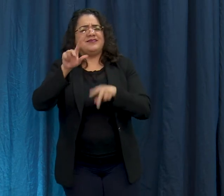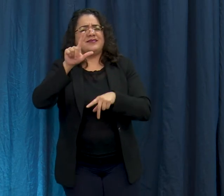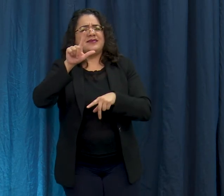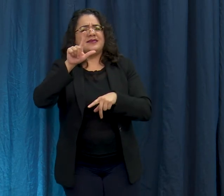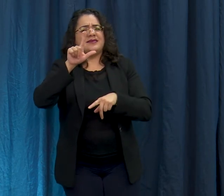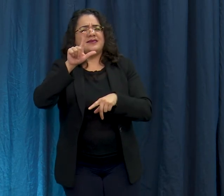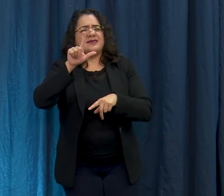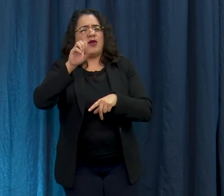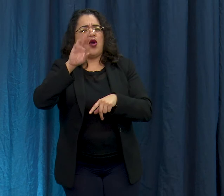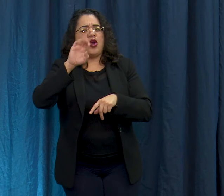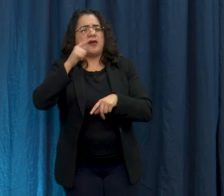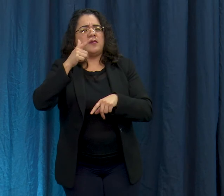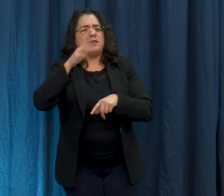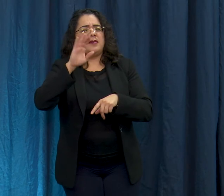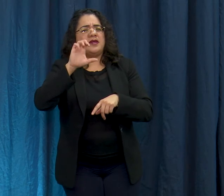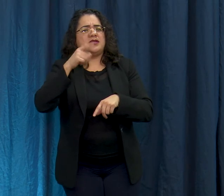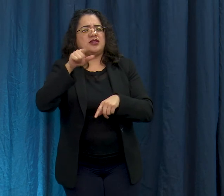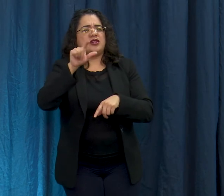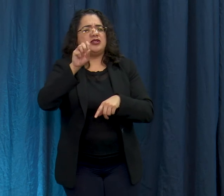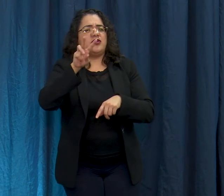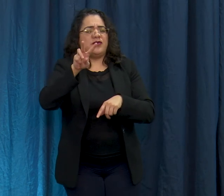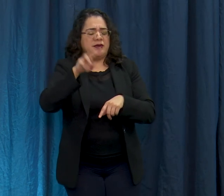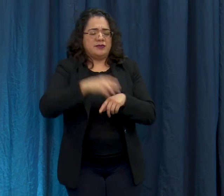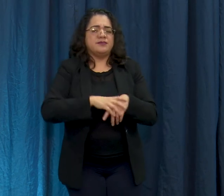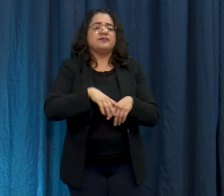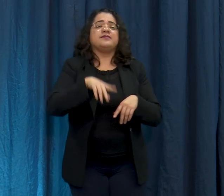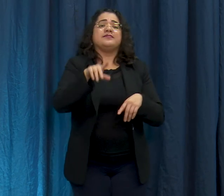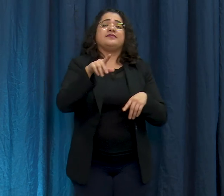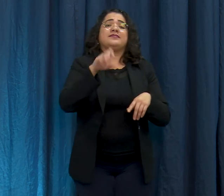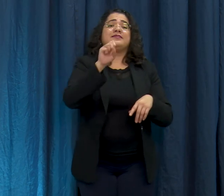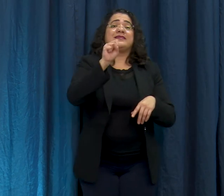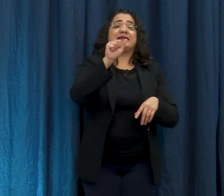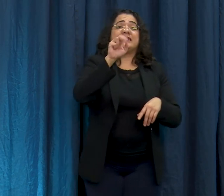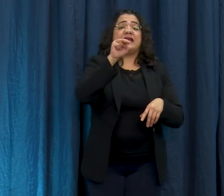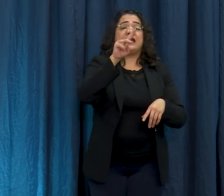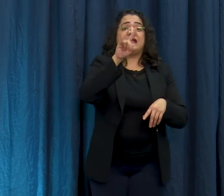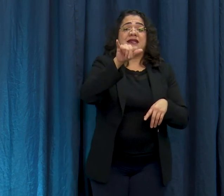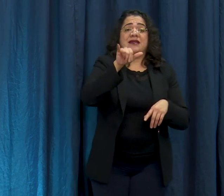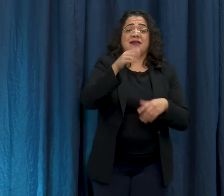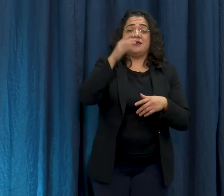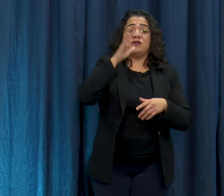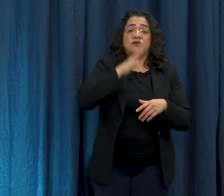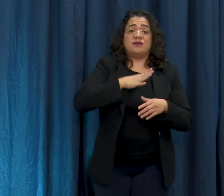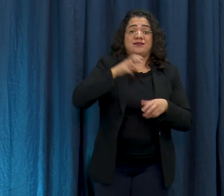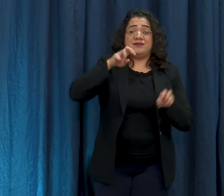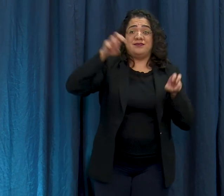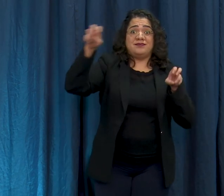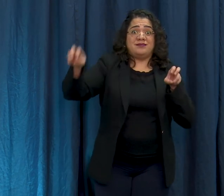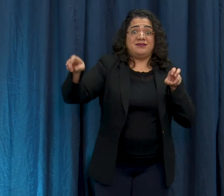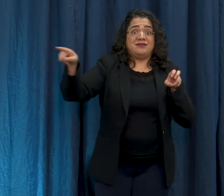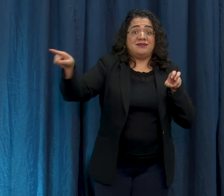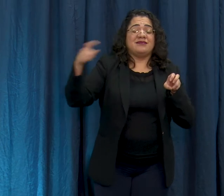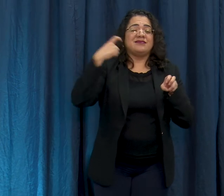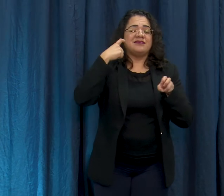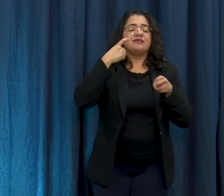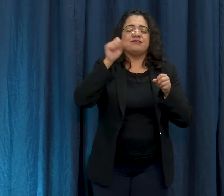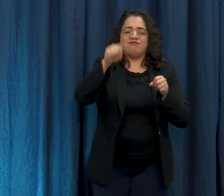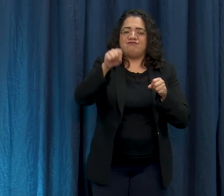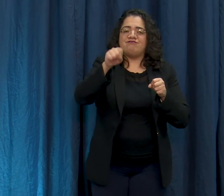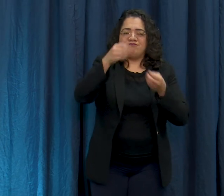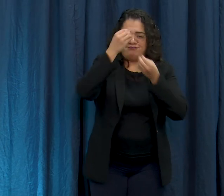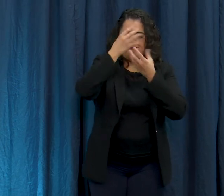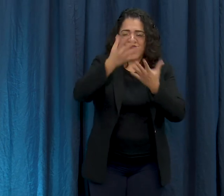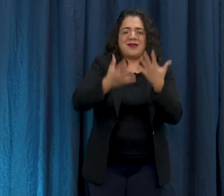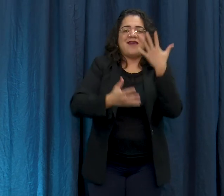Sandy, que es la directora del programa de emergencia de salud pública en el departamento de salud, nos volvió a confirmar que sí fueron